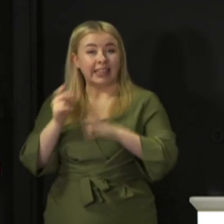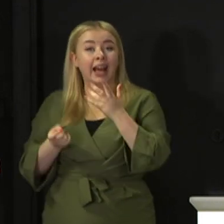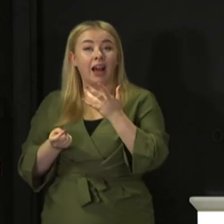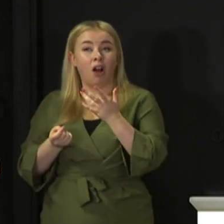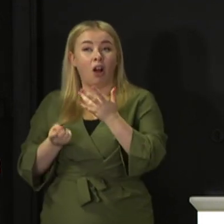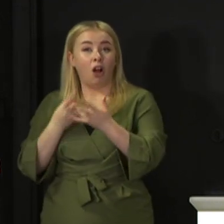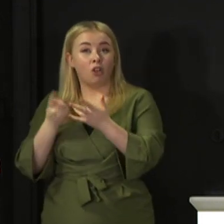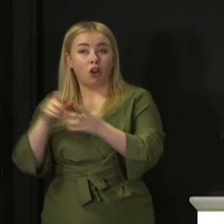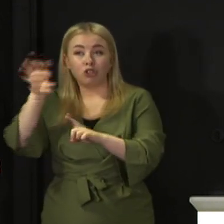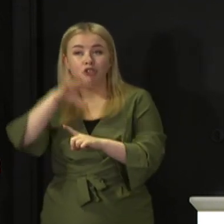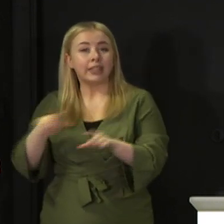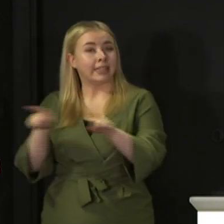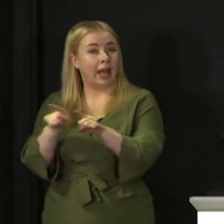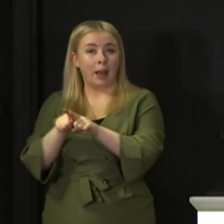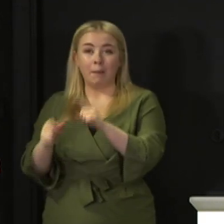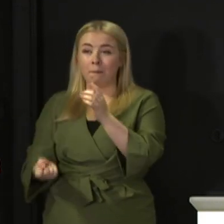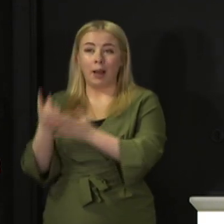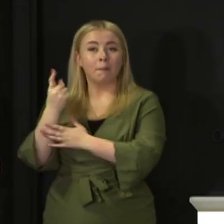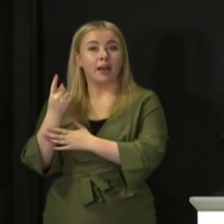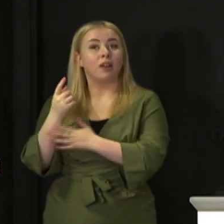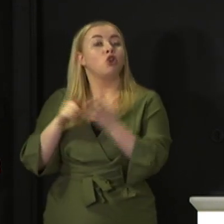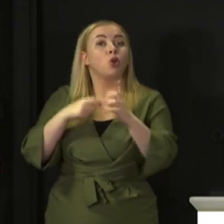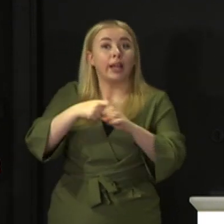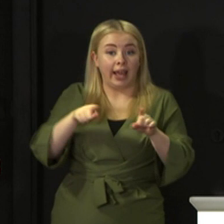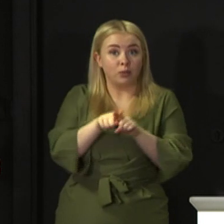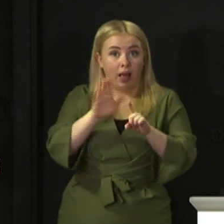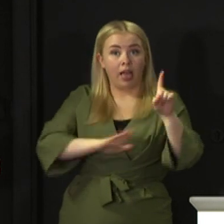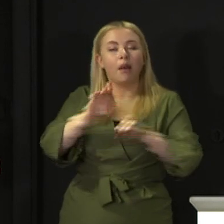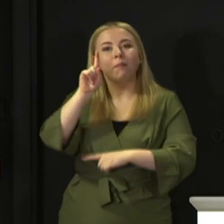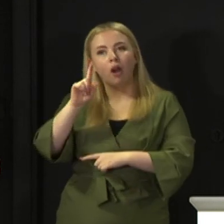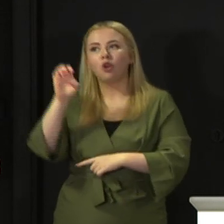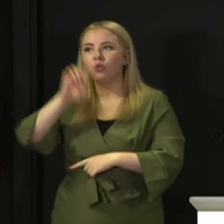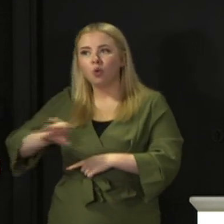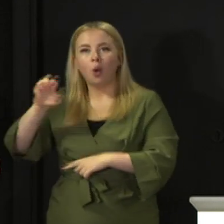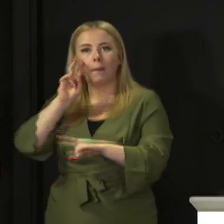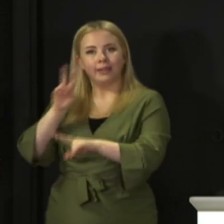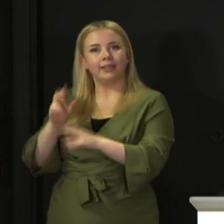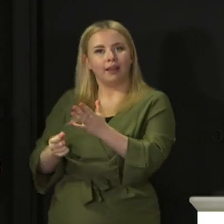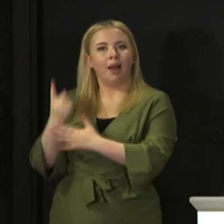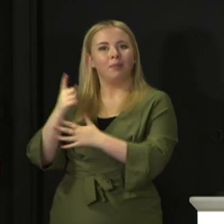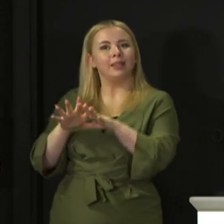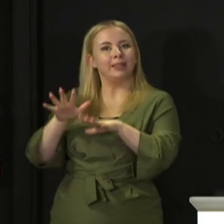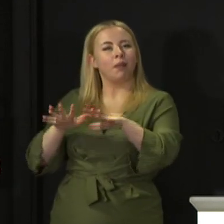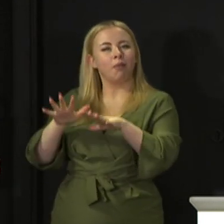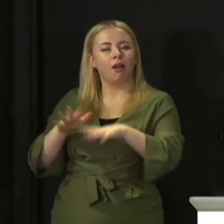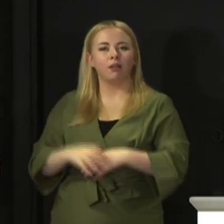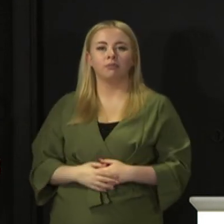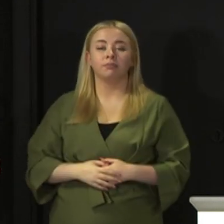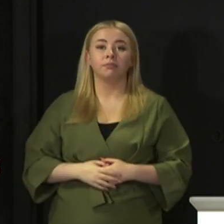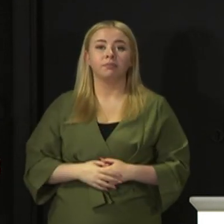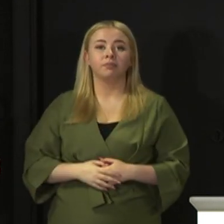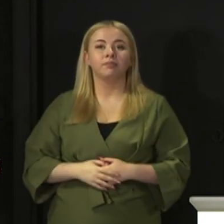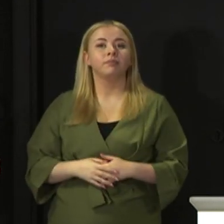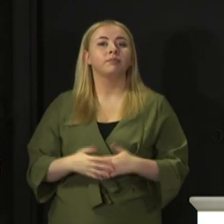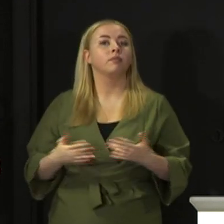similar increases in countries across the UK but also across Europe and many other parts of the world. But while it might not be